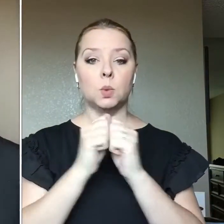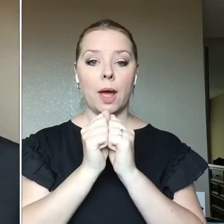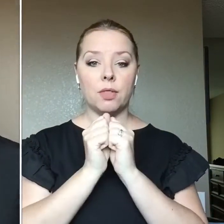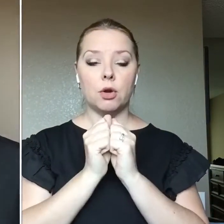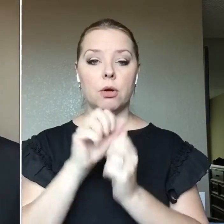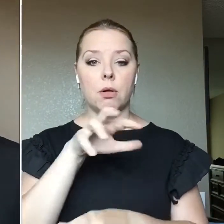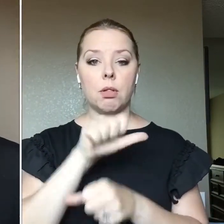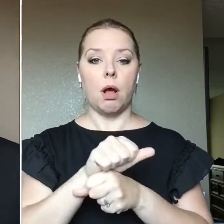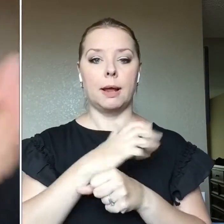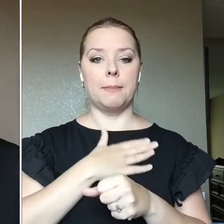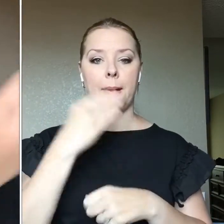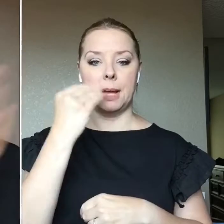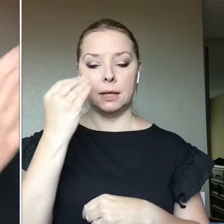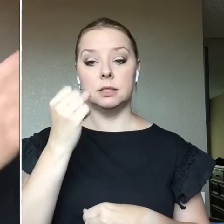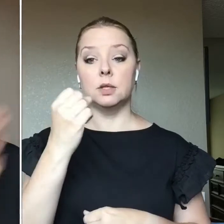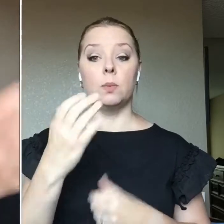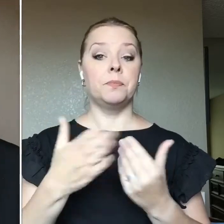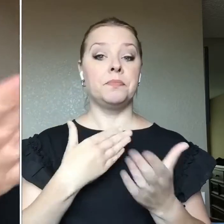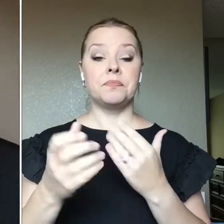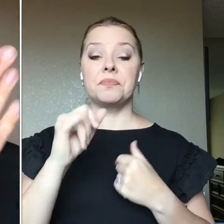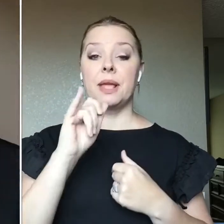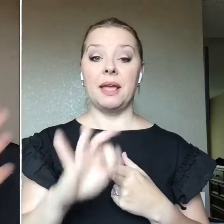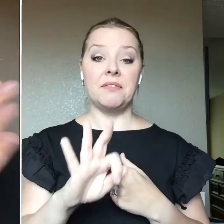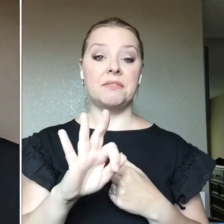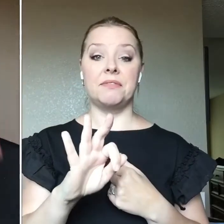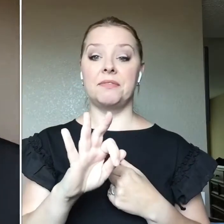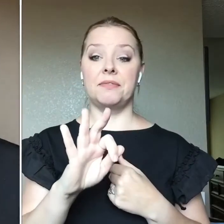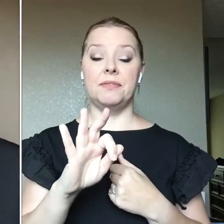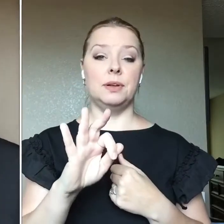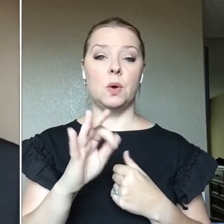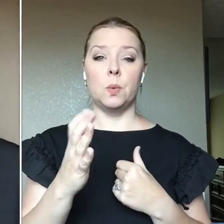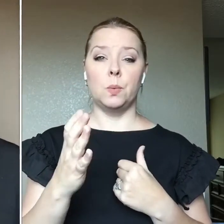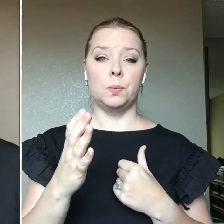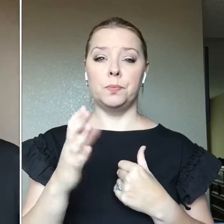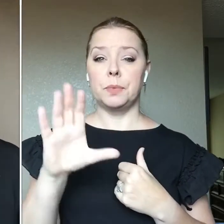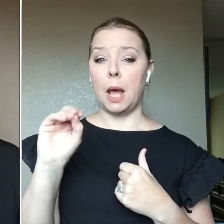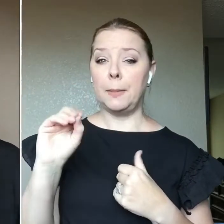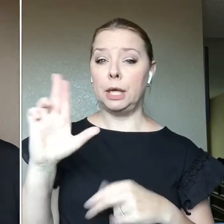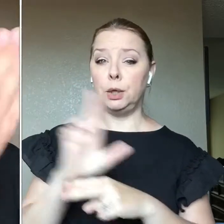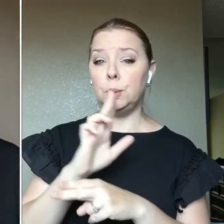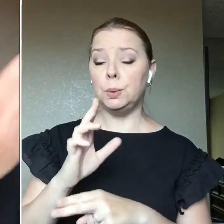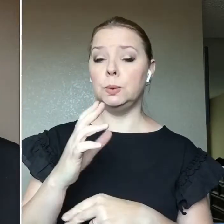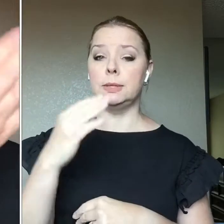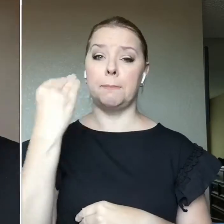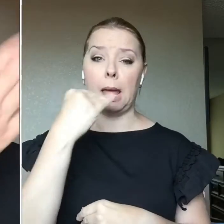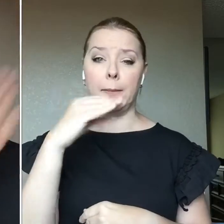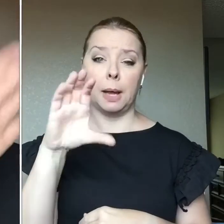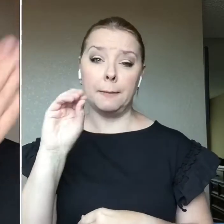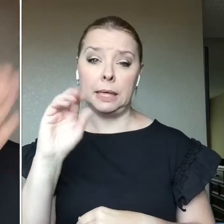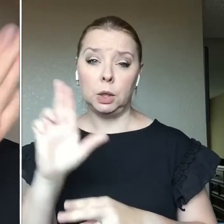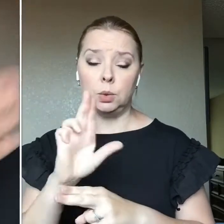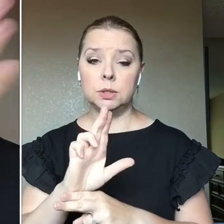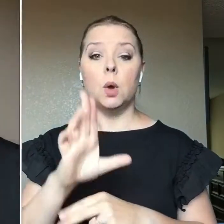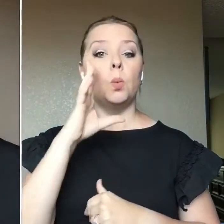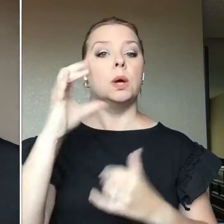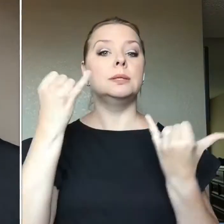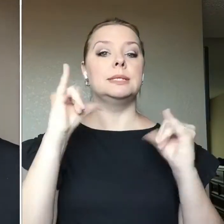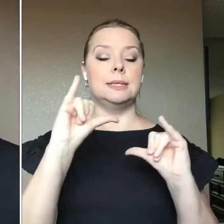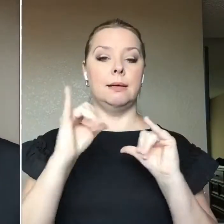So regardless of whether Of what company you're using Or what makeup you're using It's still gonna have that technology That is going